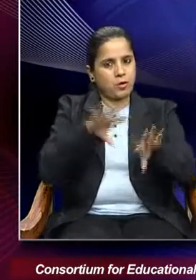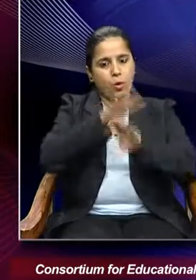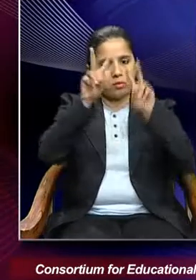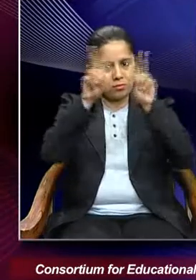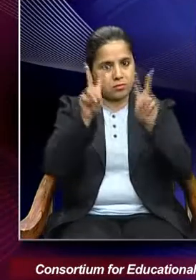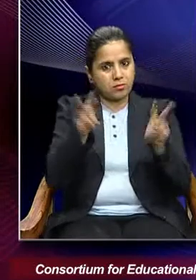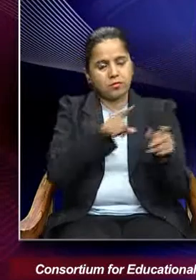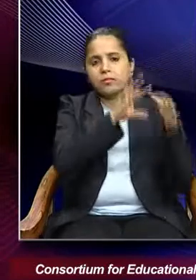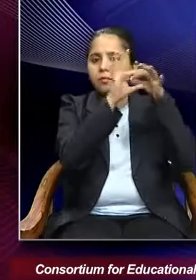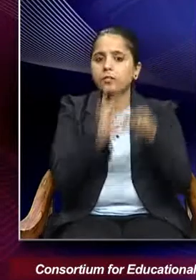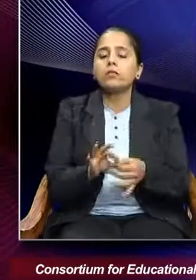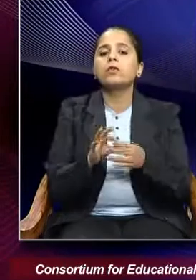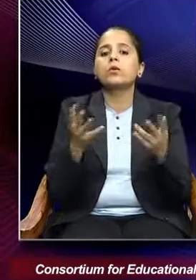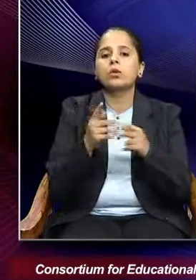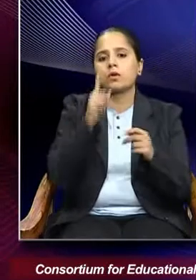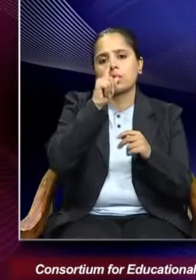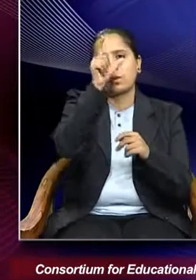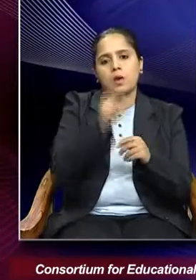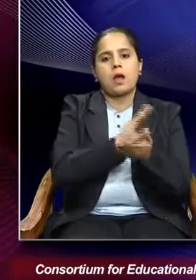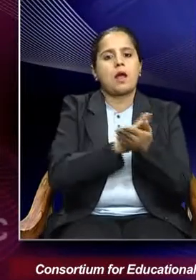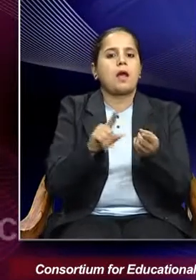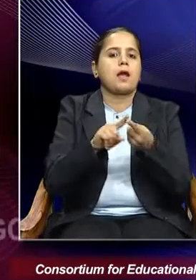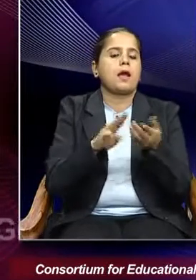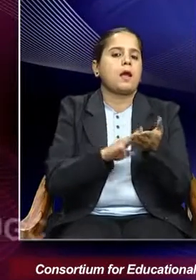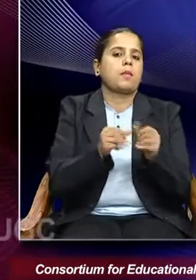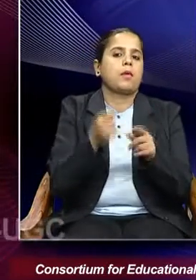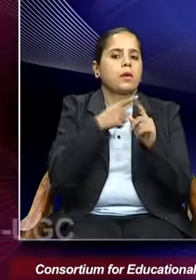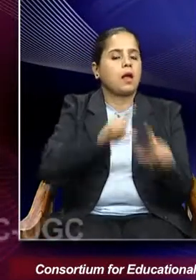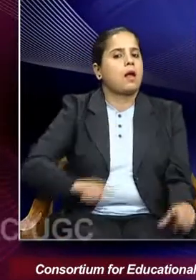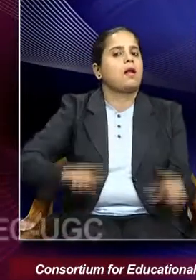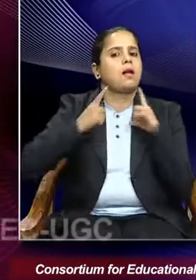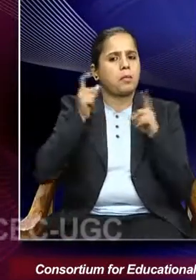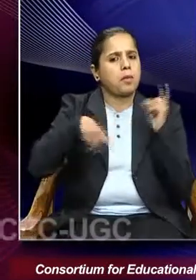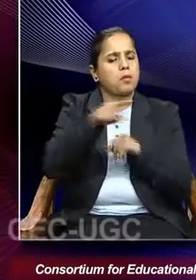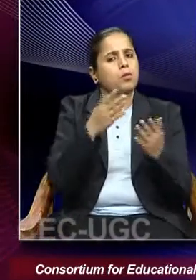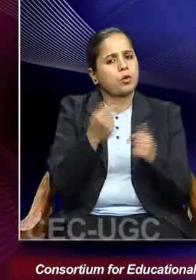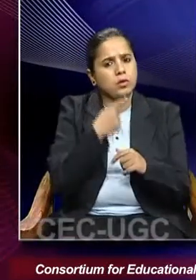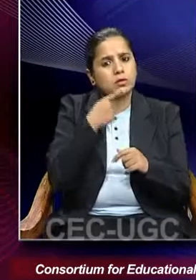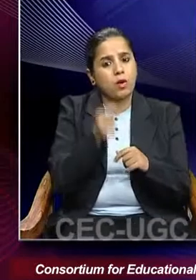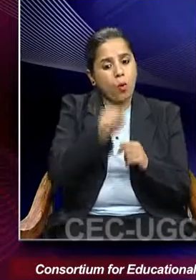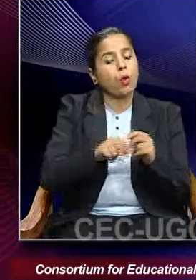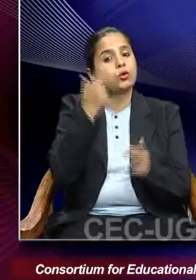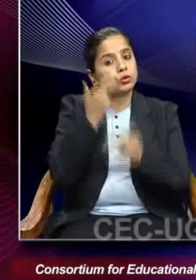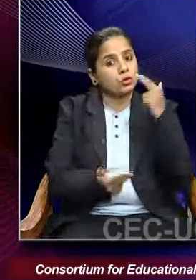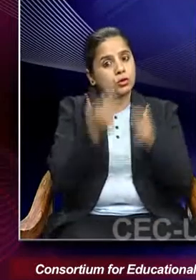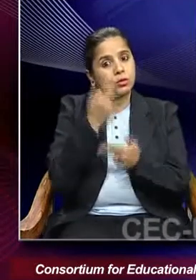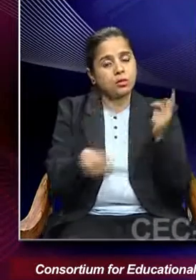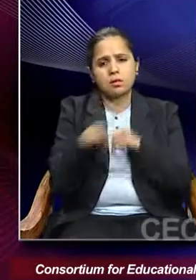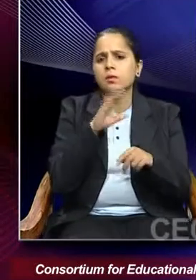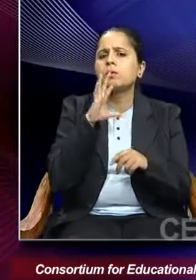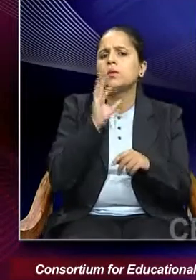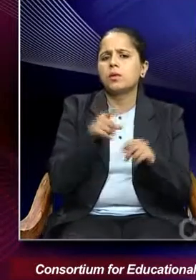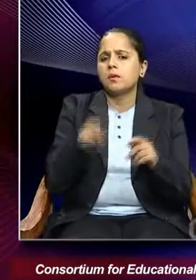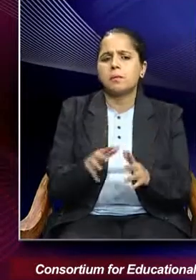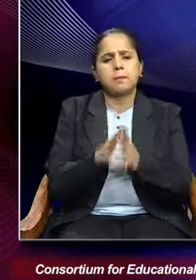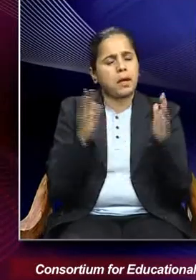associated with Haima Bhatti's life, one can say that autobiography is definitely a